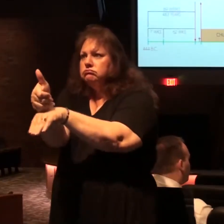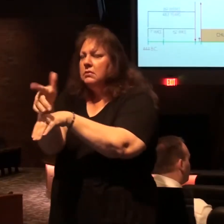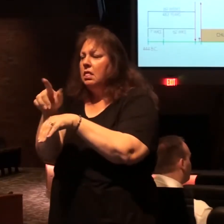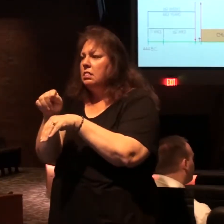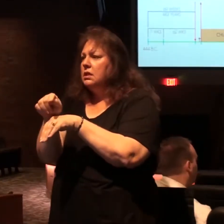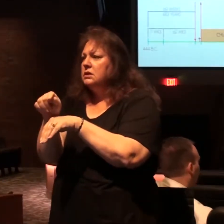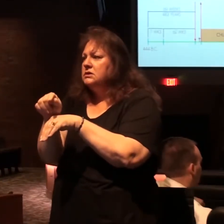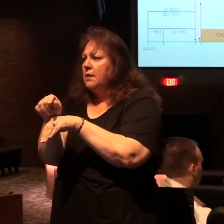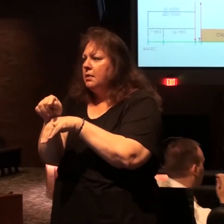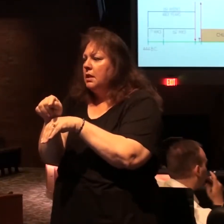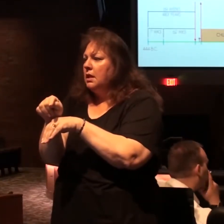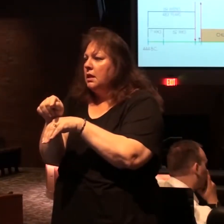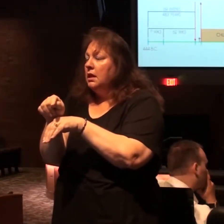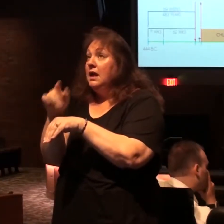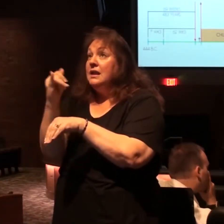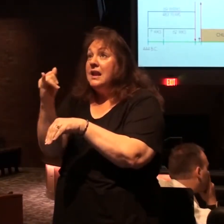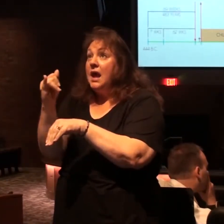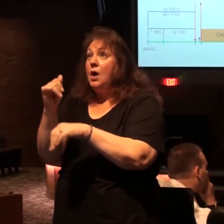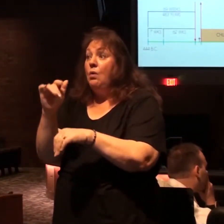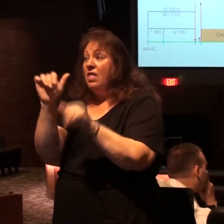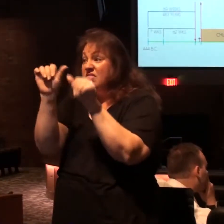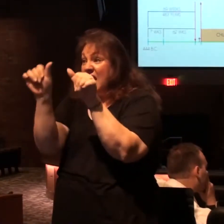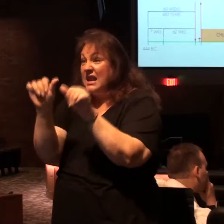the temple and that image has come to life